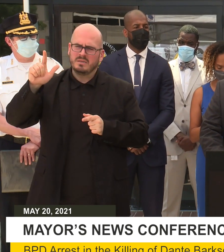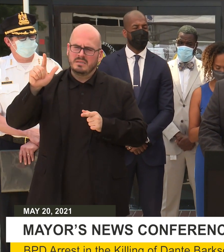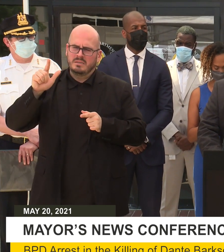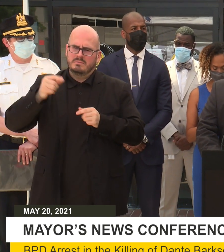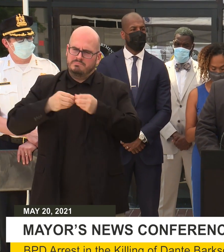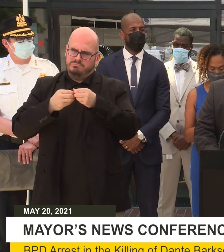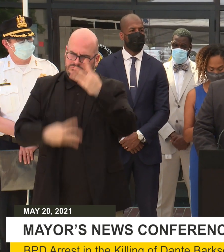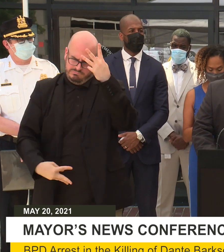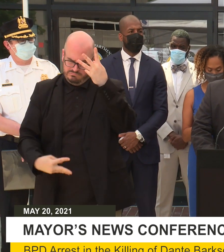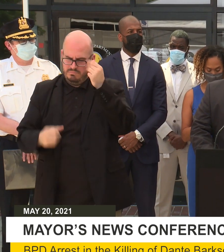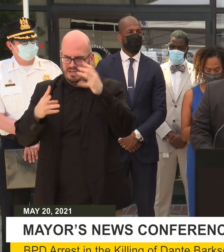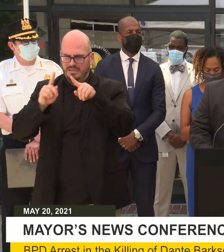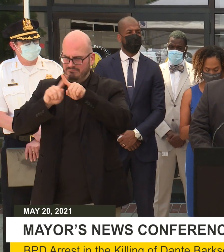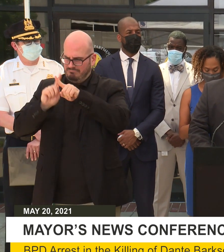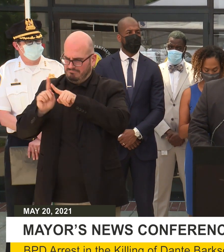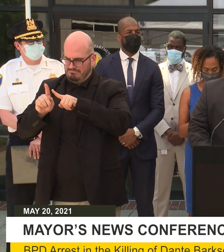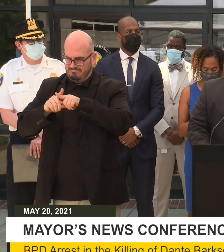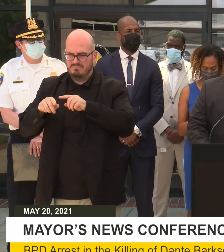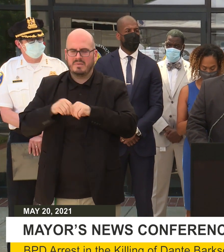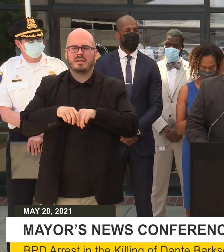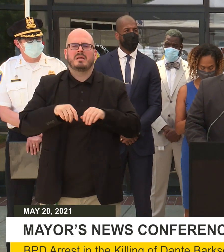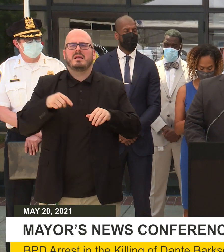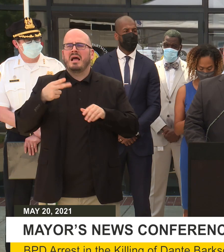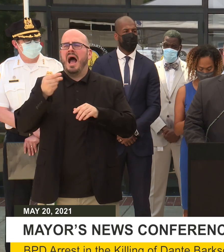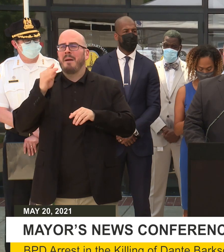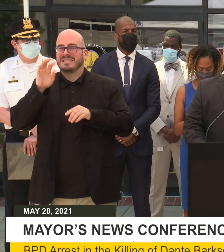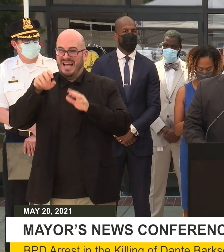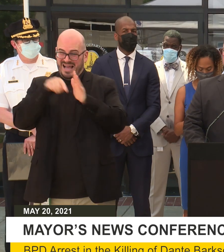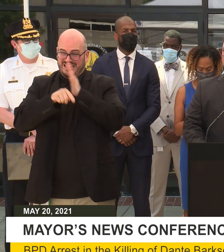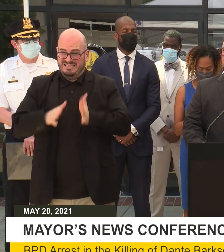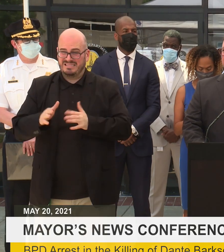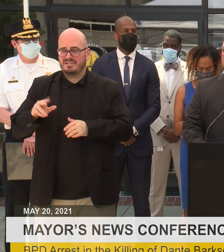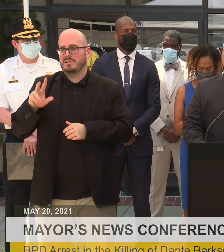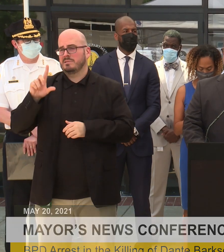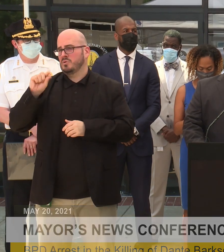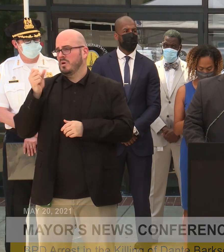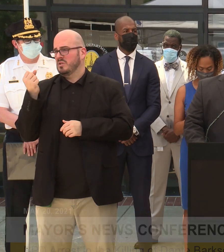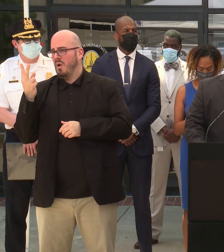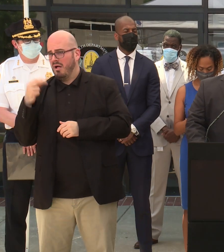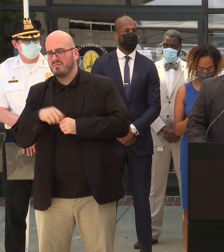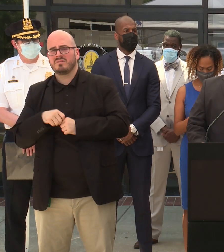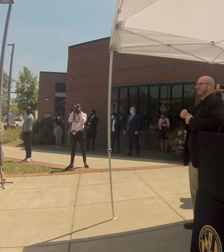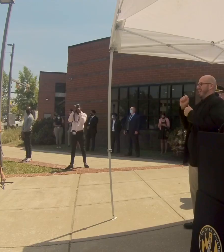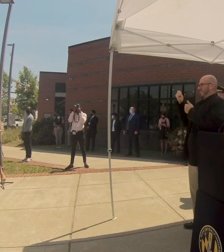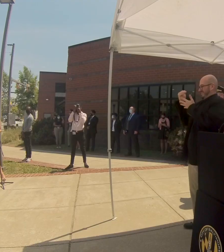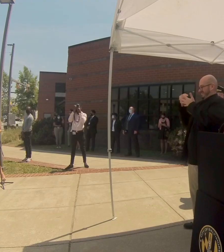charge of homicide in 2012. So he's no stranger to the BPD.